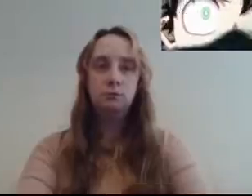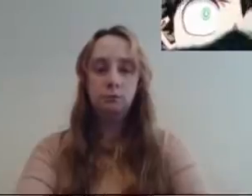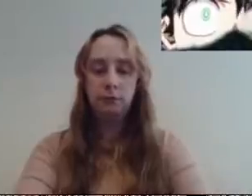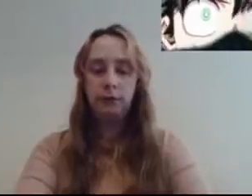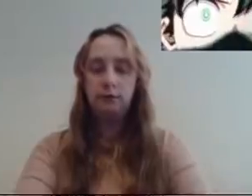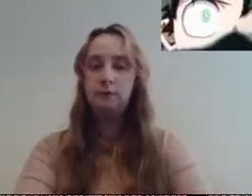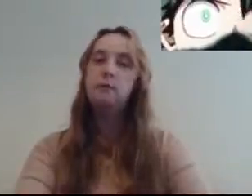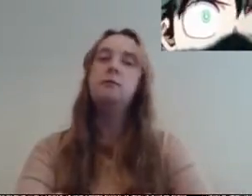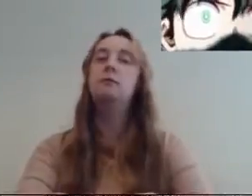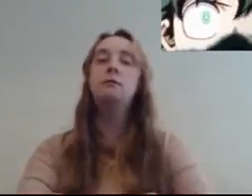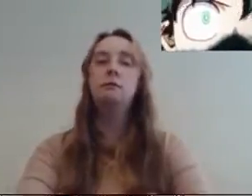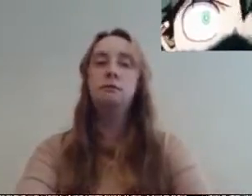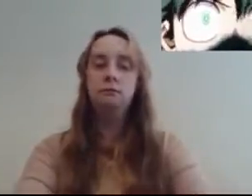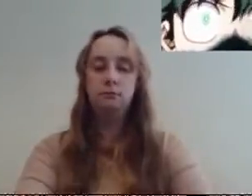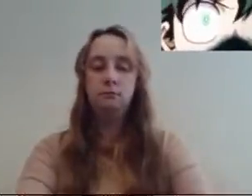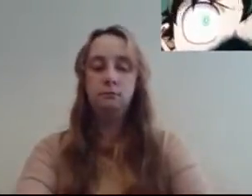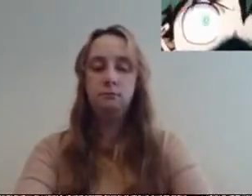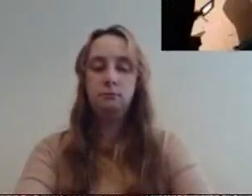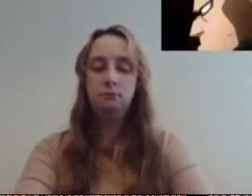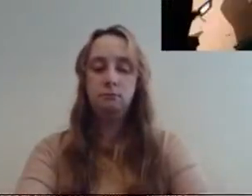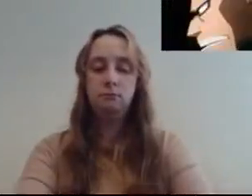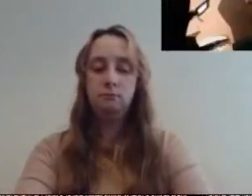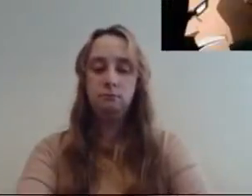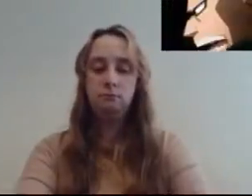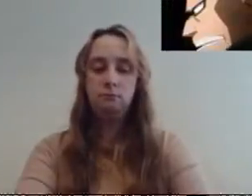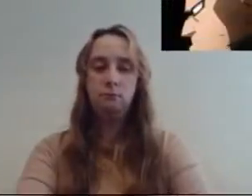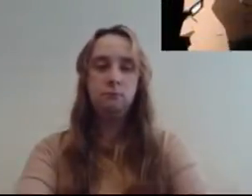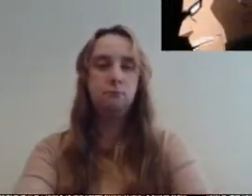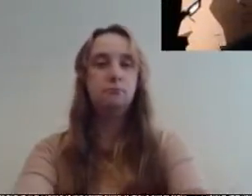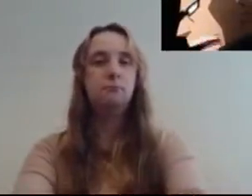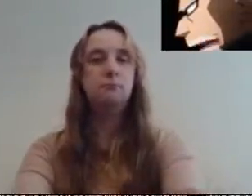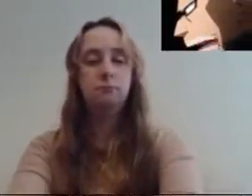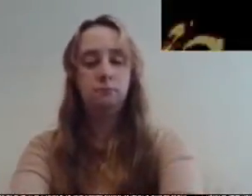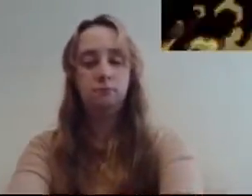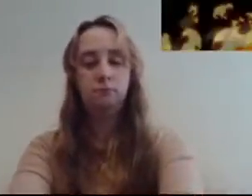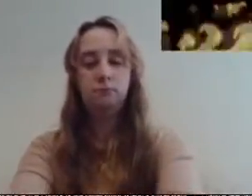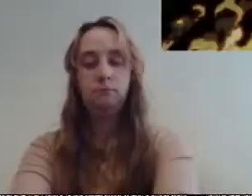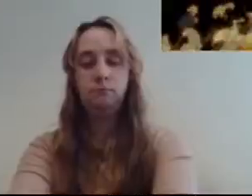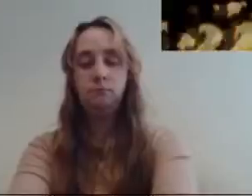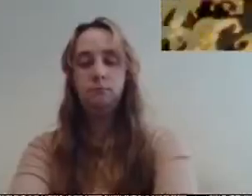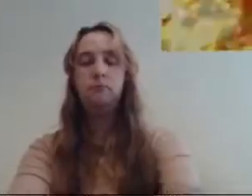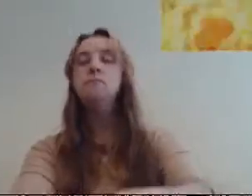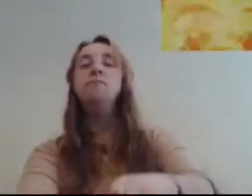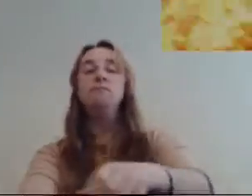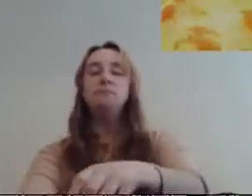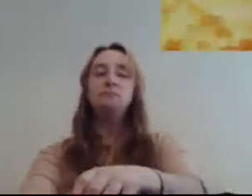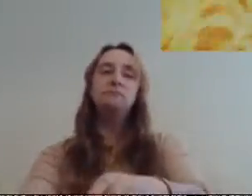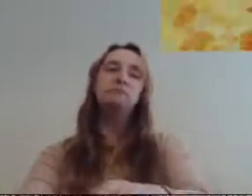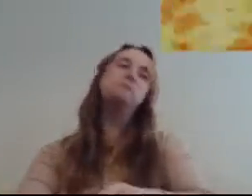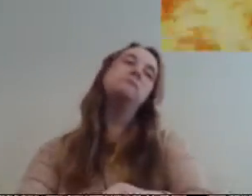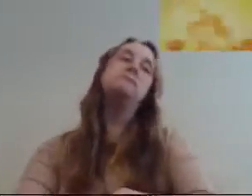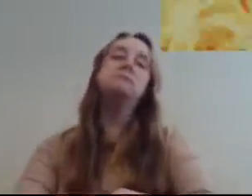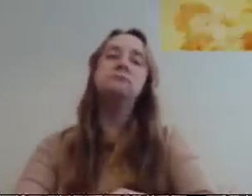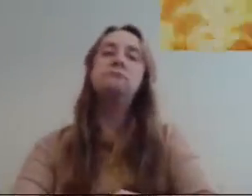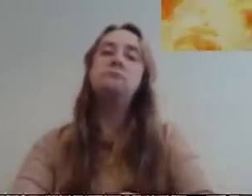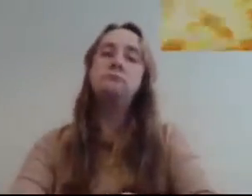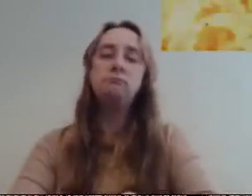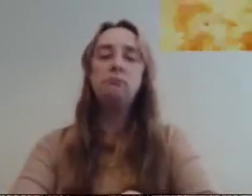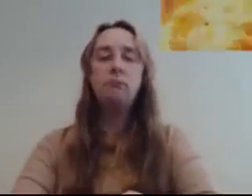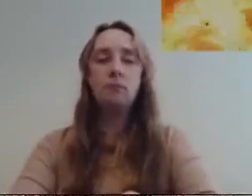originally my quirk maybe i should explain a bit our individual quirk factors mixed in with the core of